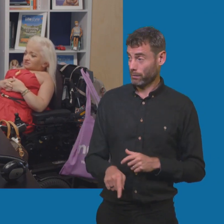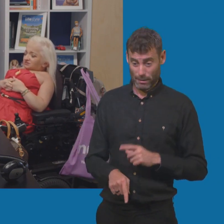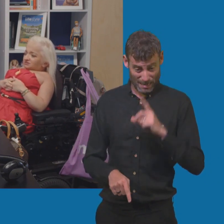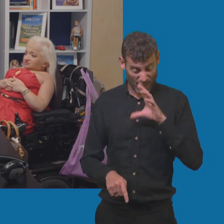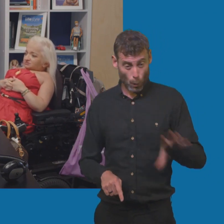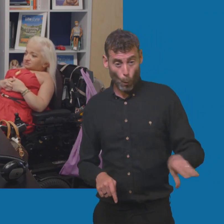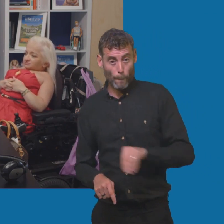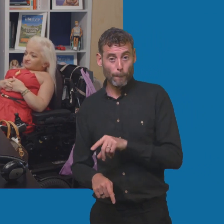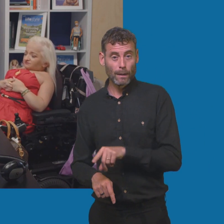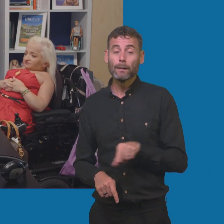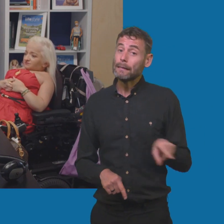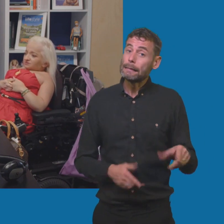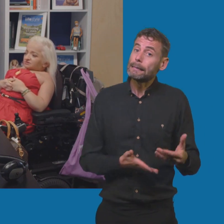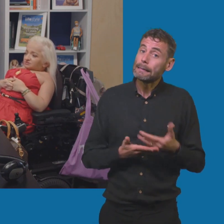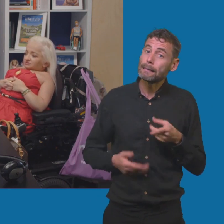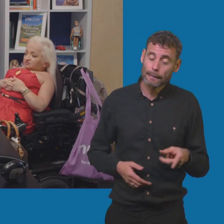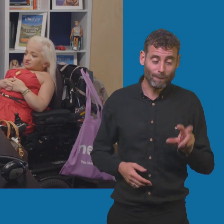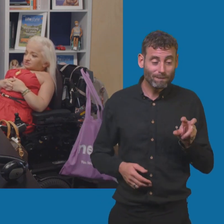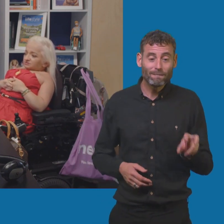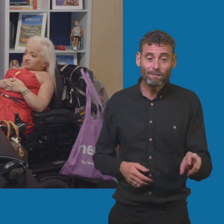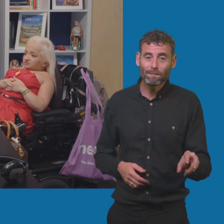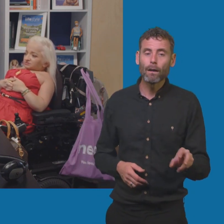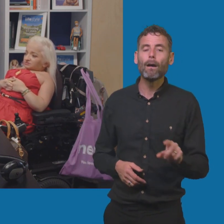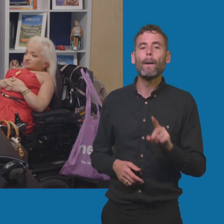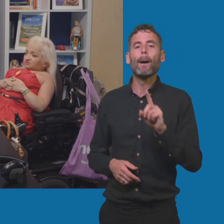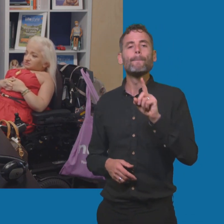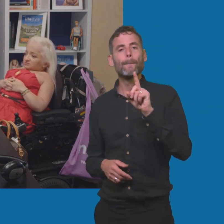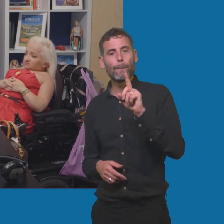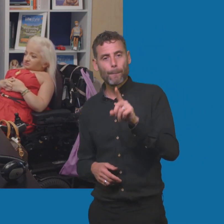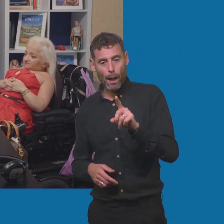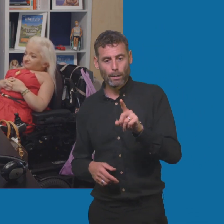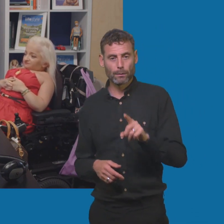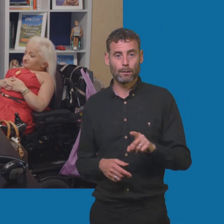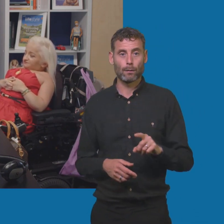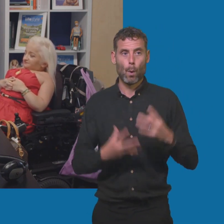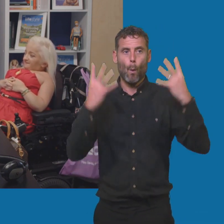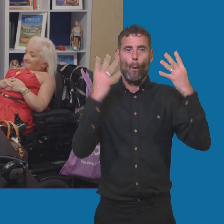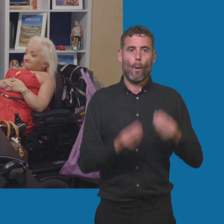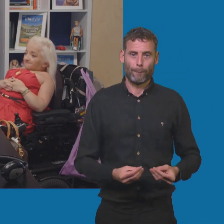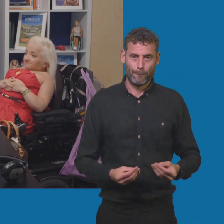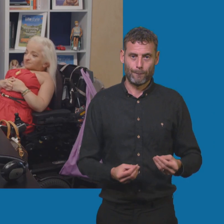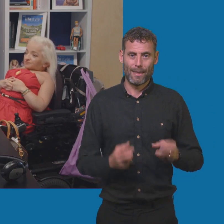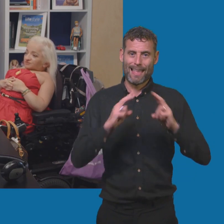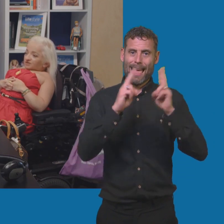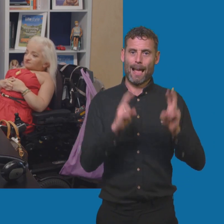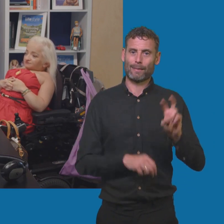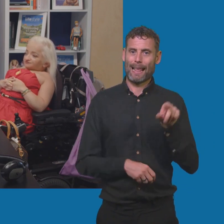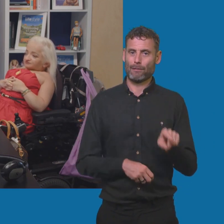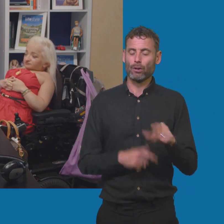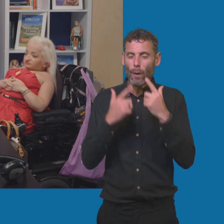it's safe. But I think, A, it does put a lot of pressure on your household electric so it's not always advisable. I think they generally recommend you